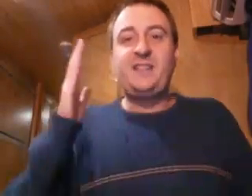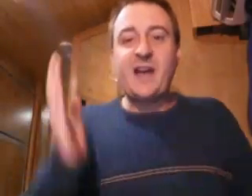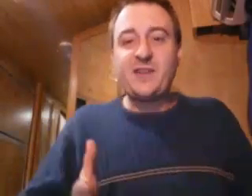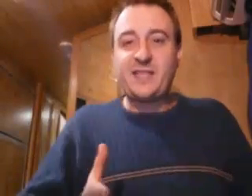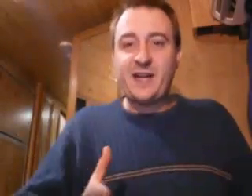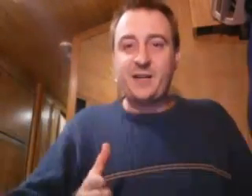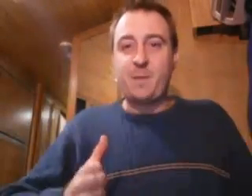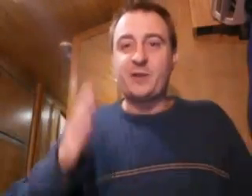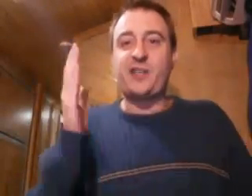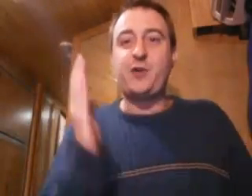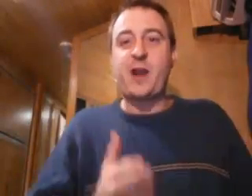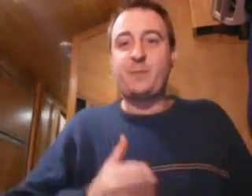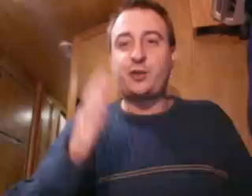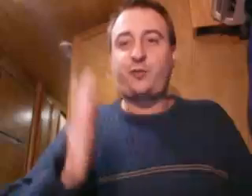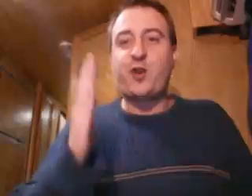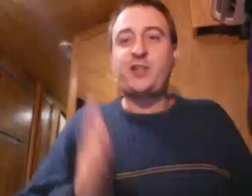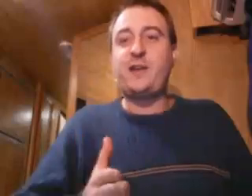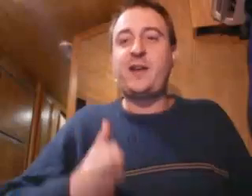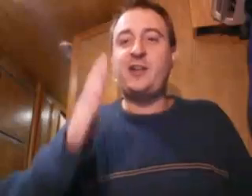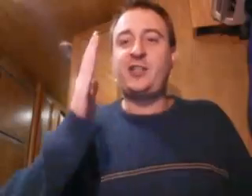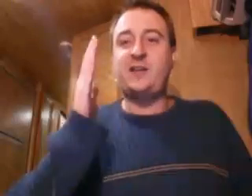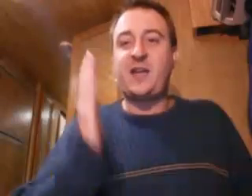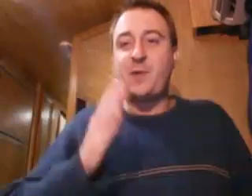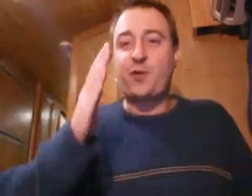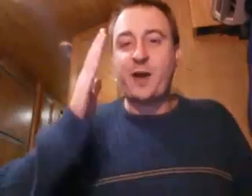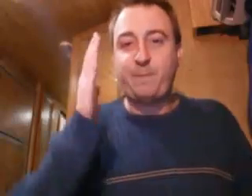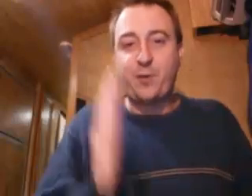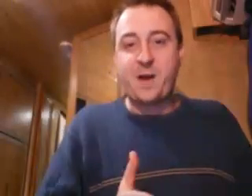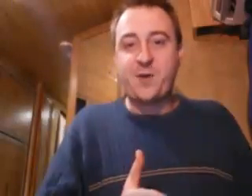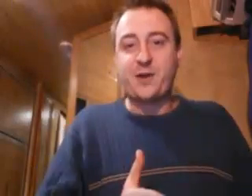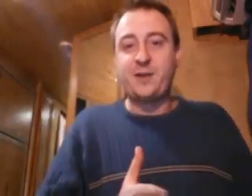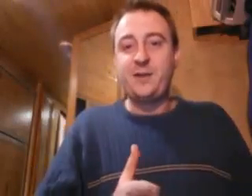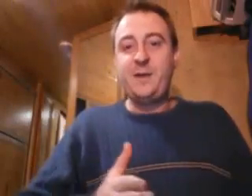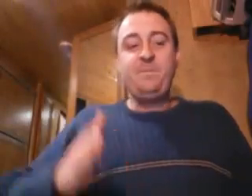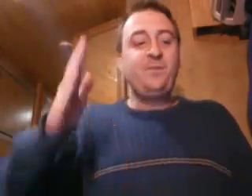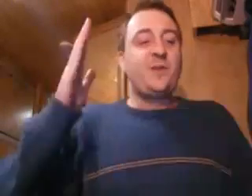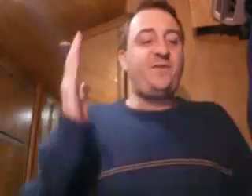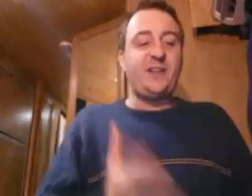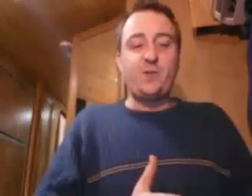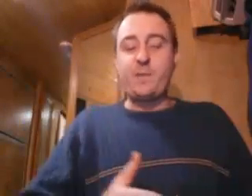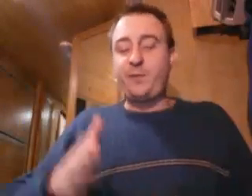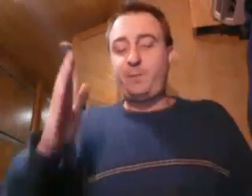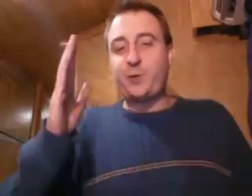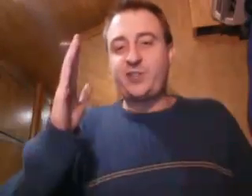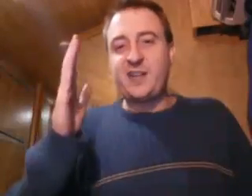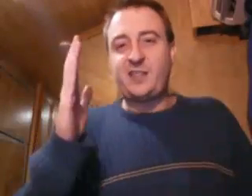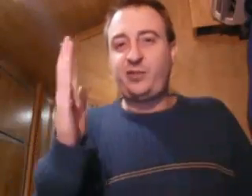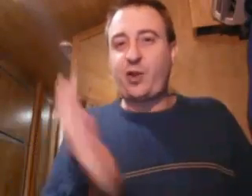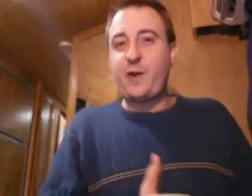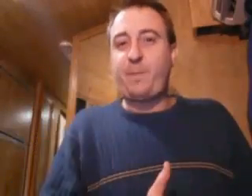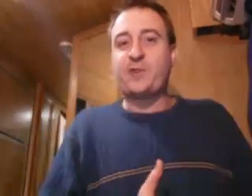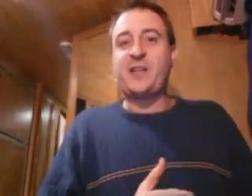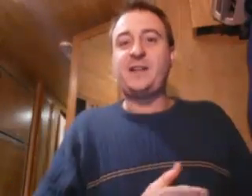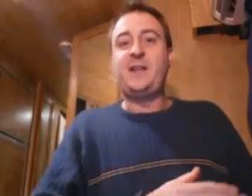devastating numbers in New Hampshire's first in the nation Democratic primary. 51% to 30%